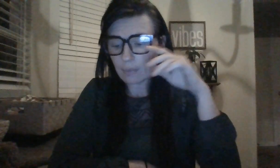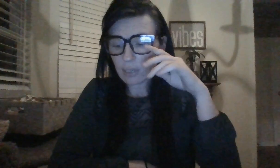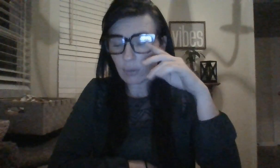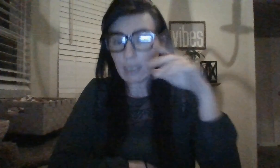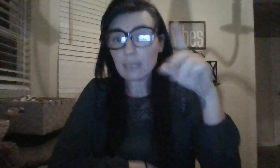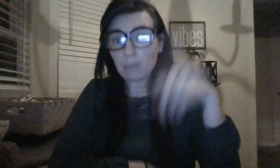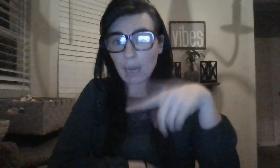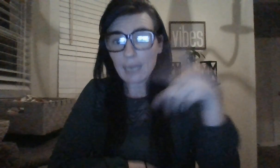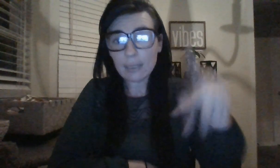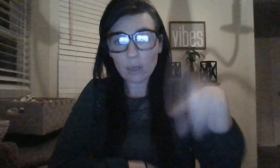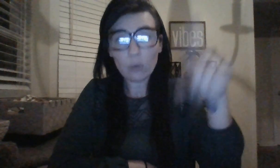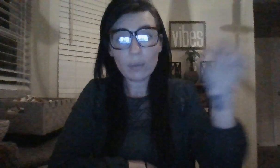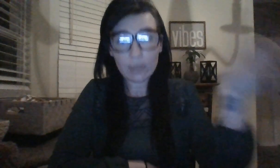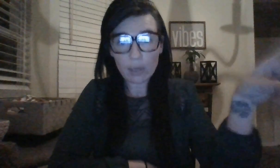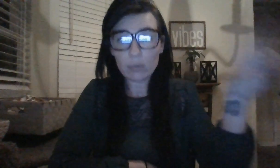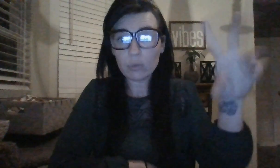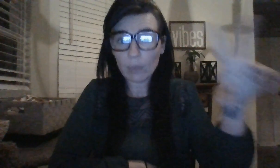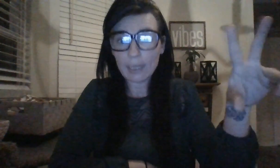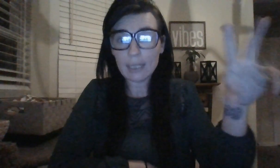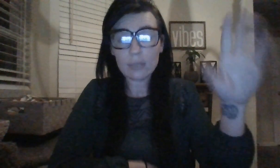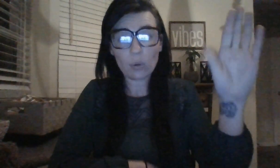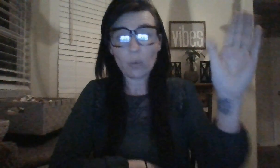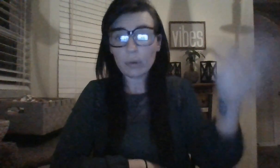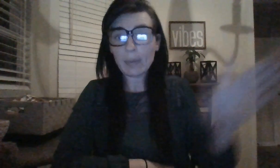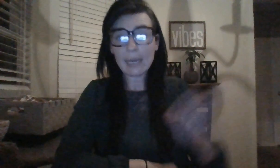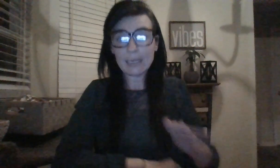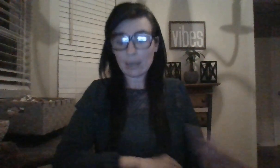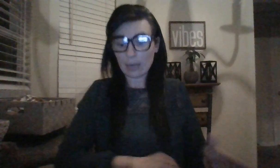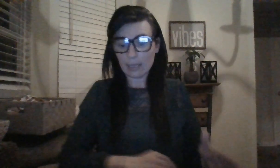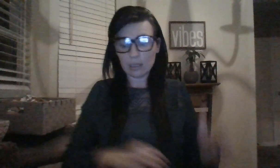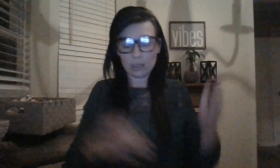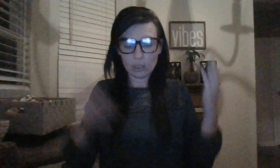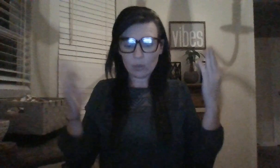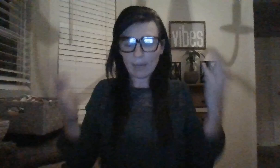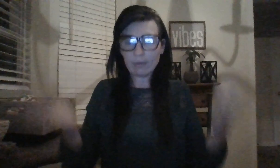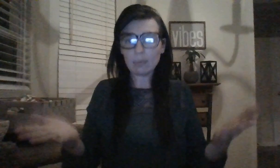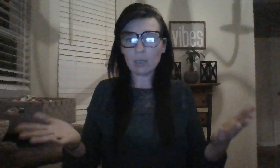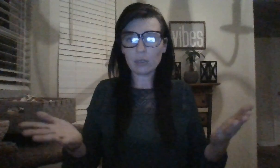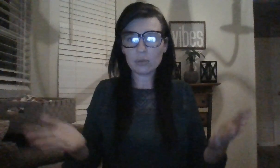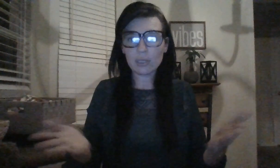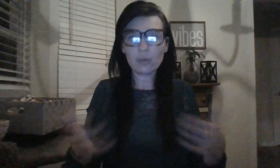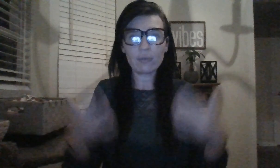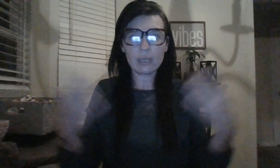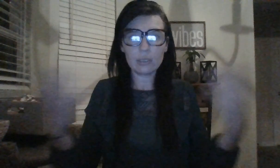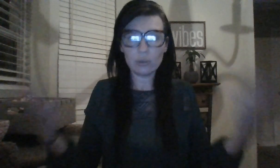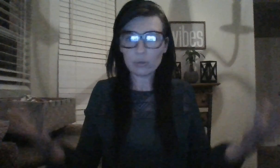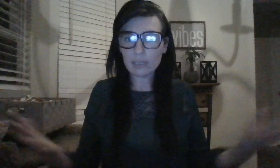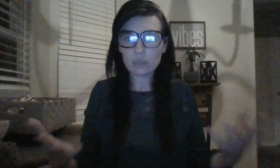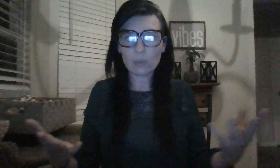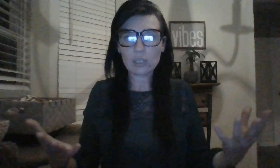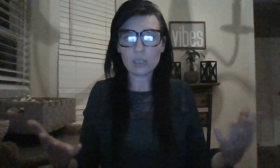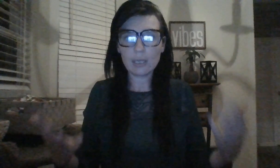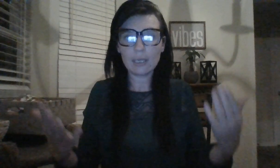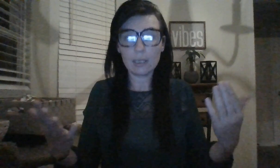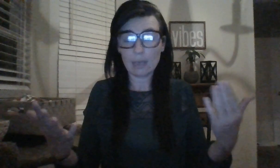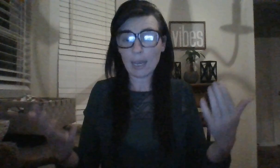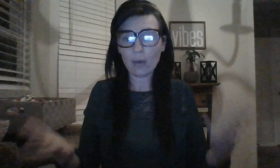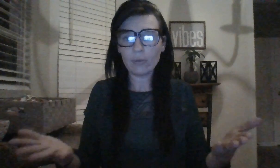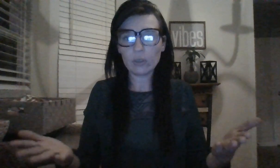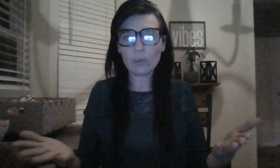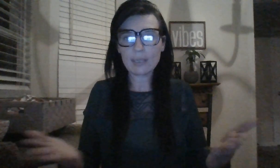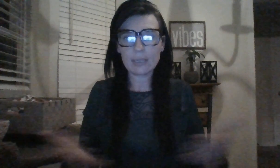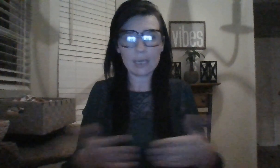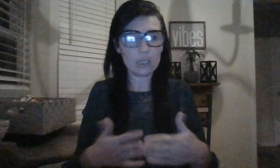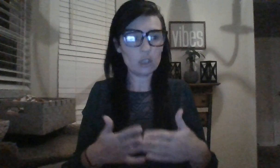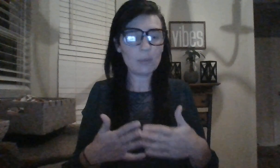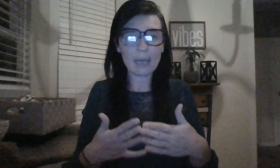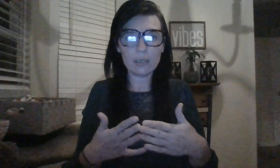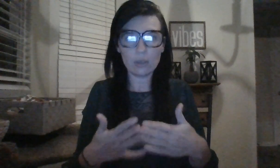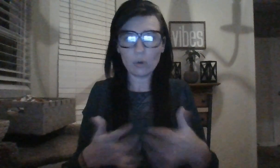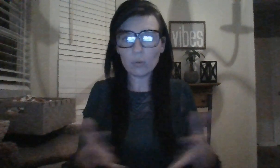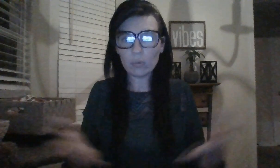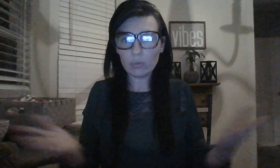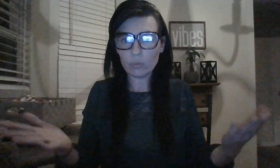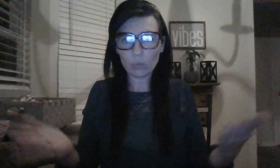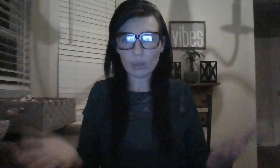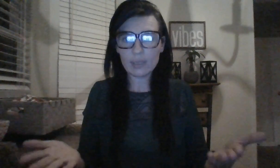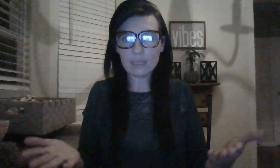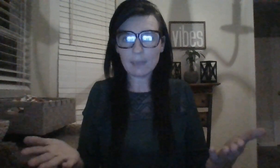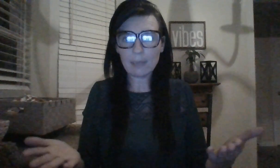So this might go with those readings or might not. You have to plug yourself and your situation in however you resonate. You might know one of these